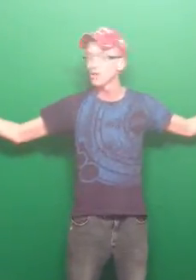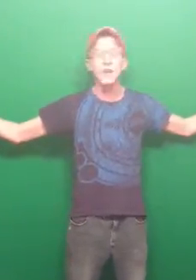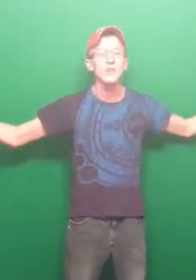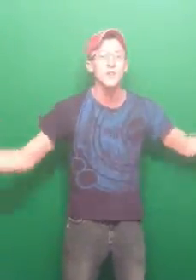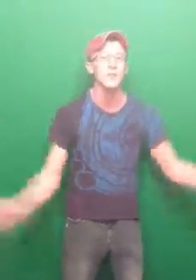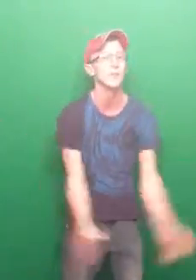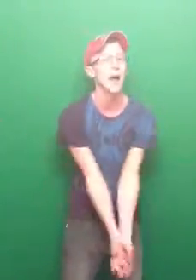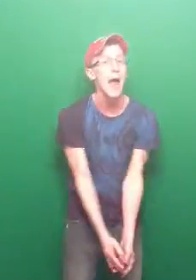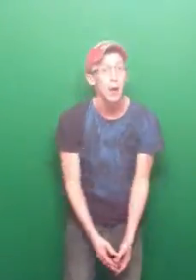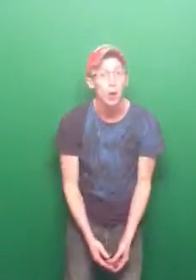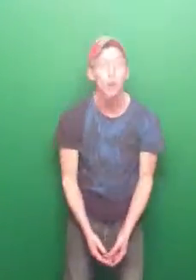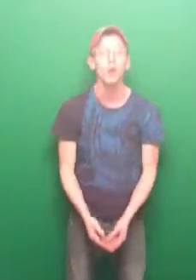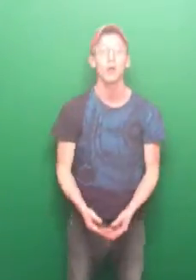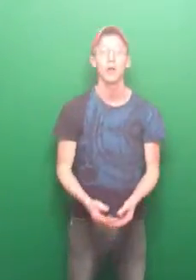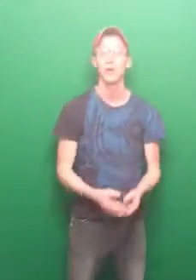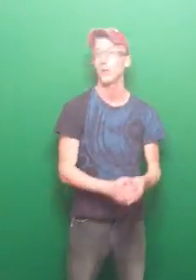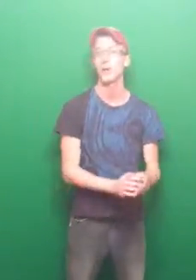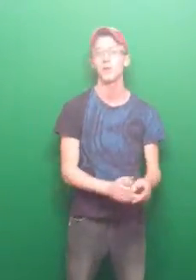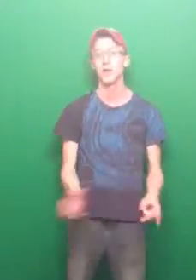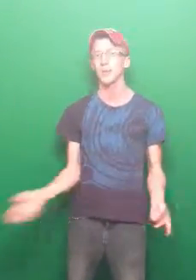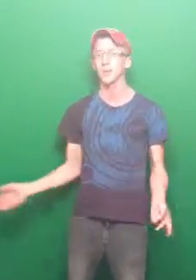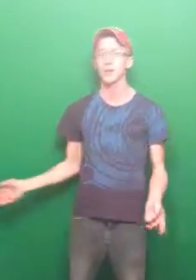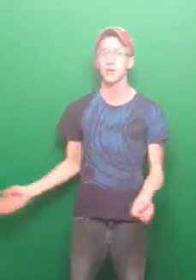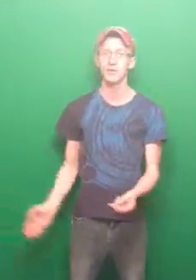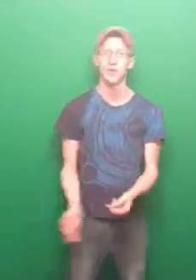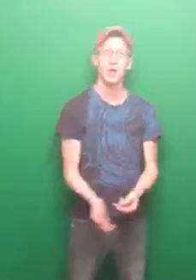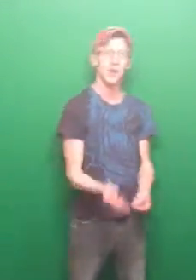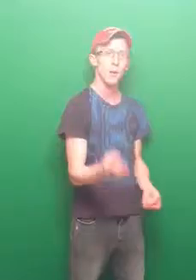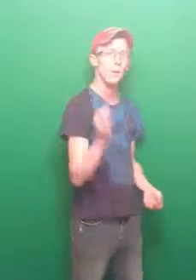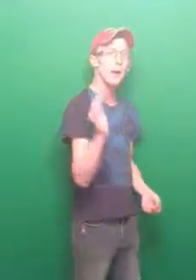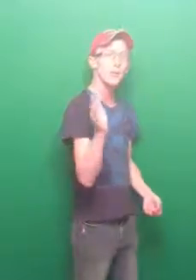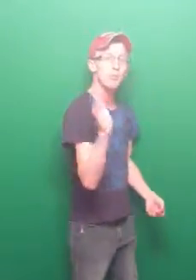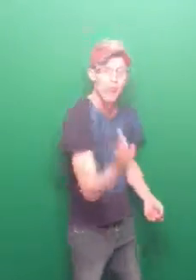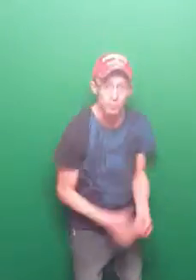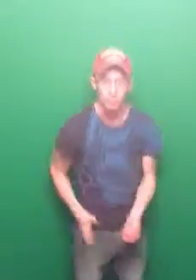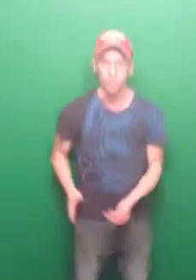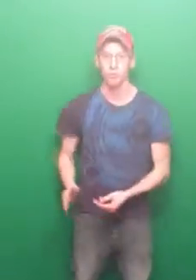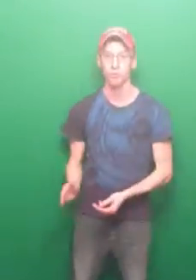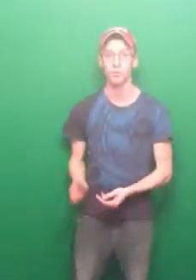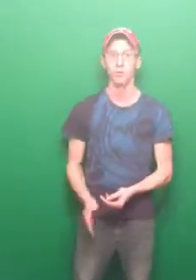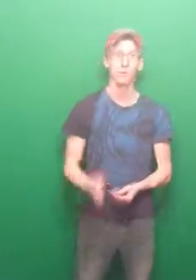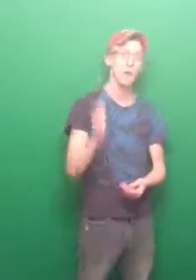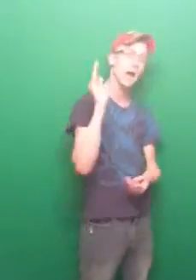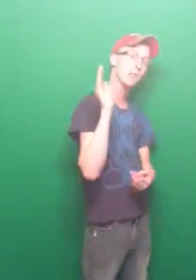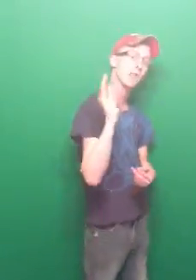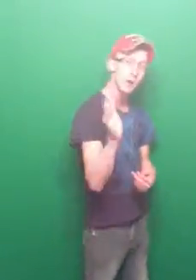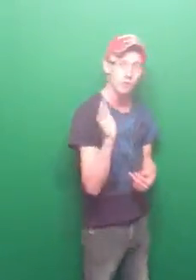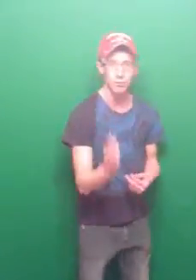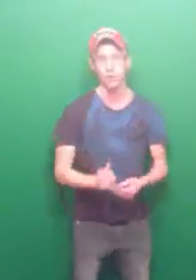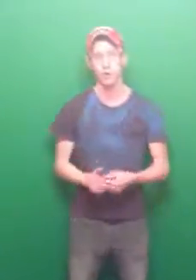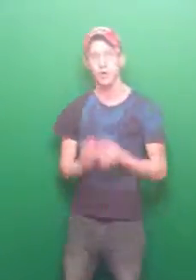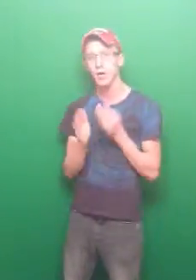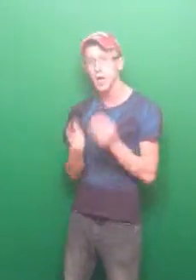doesn't even matter in the big scheme of things. My breakthrough, my breakthrough came